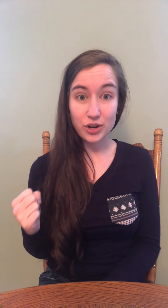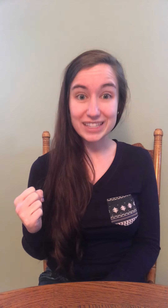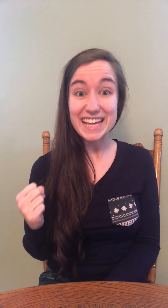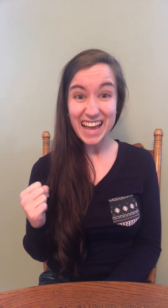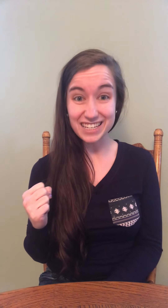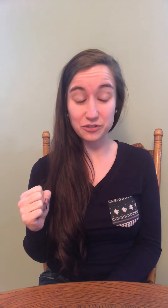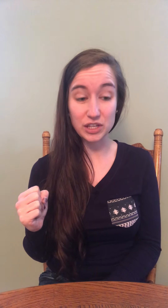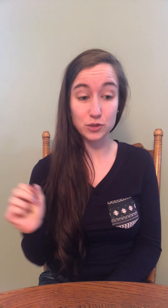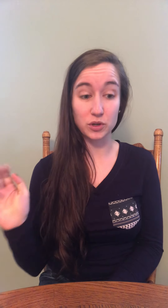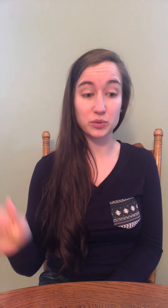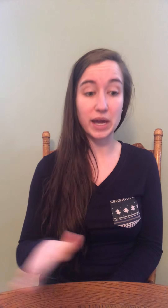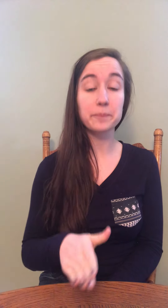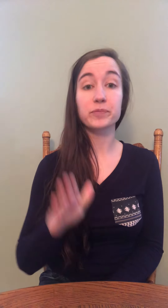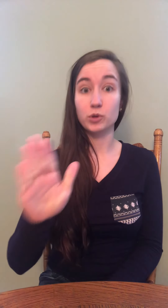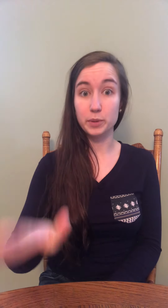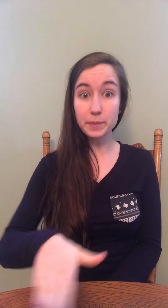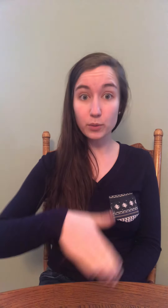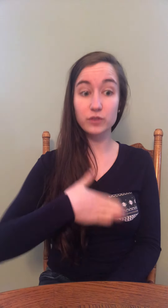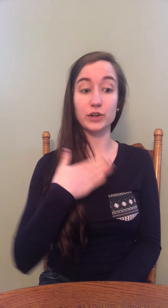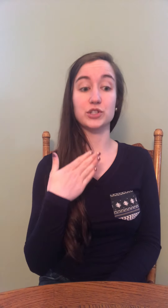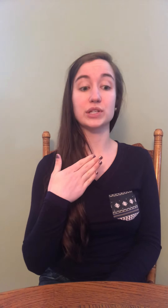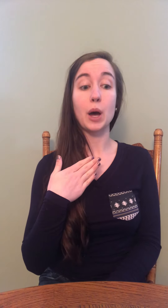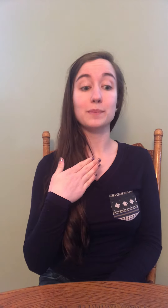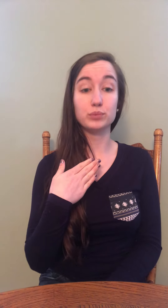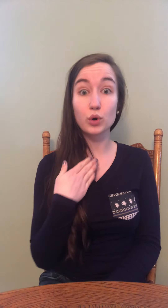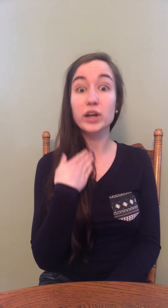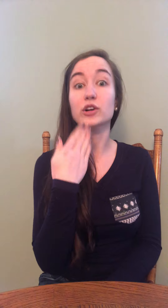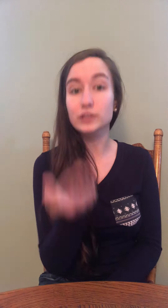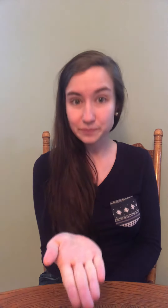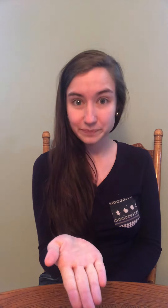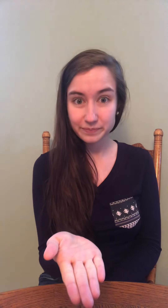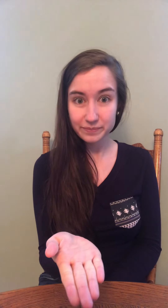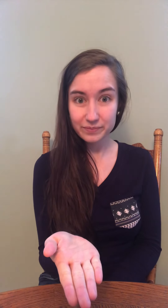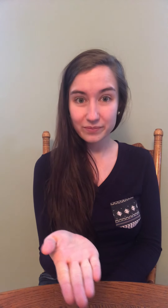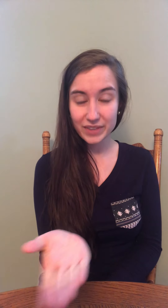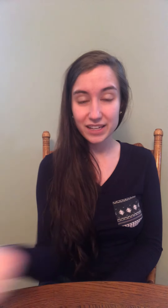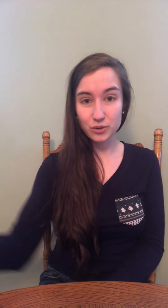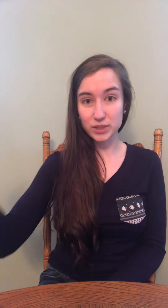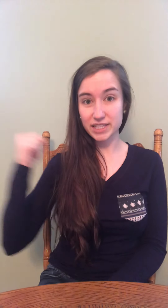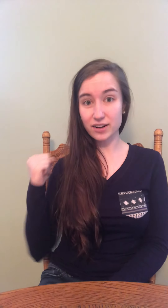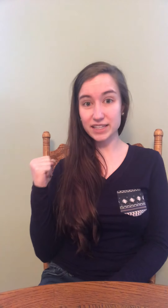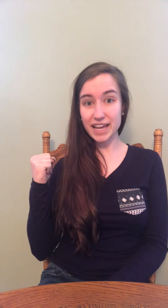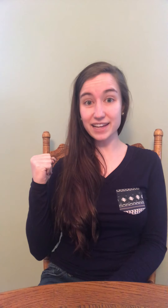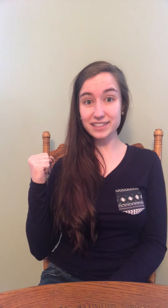hear at the end of these words, okay? Repeat my word first. Broil. What sound at the end?